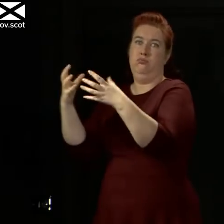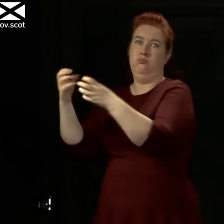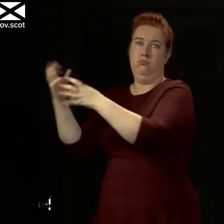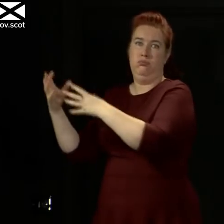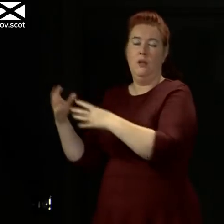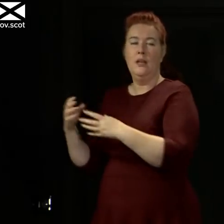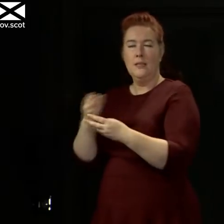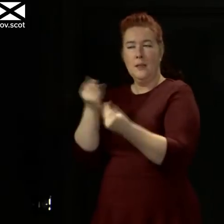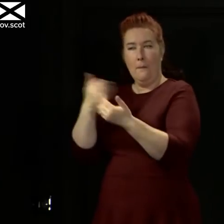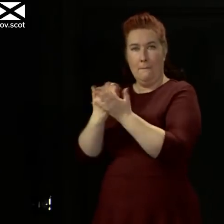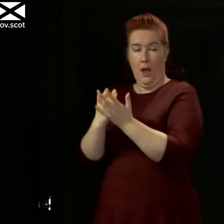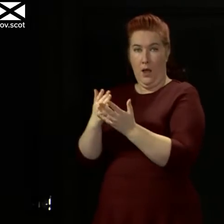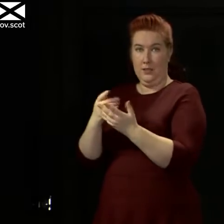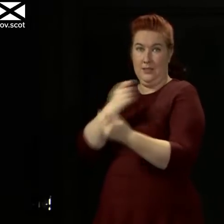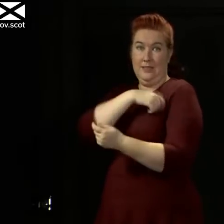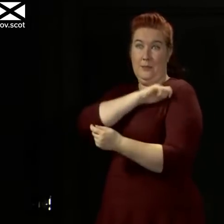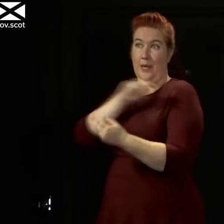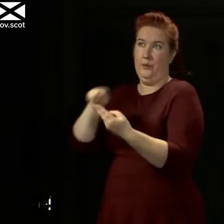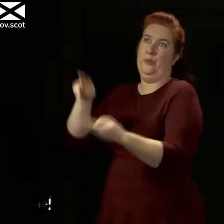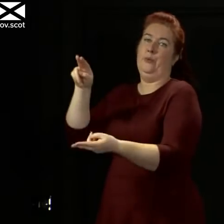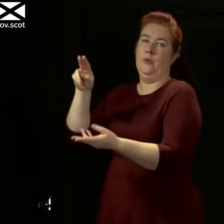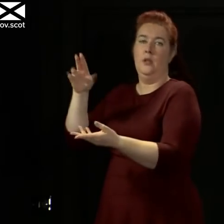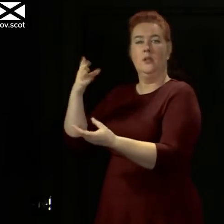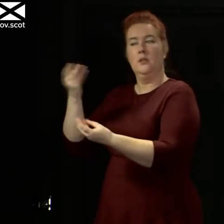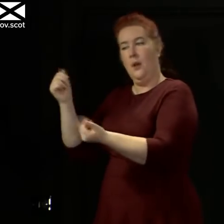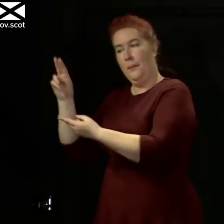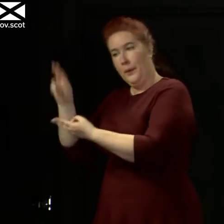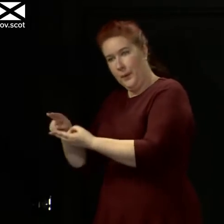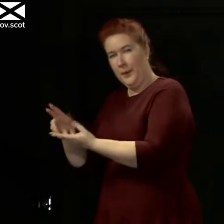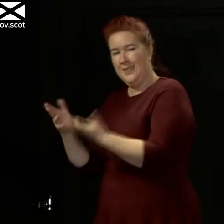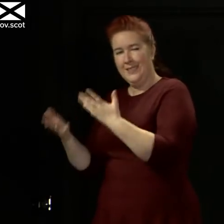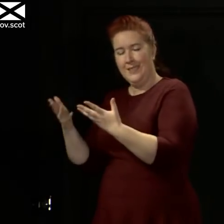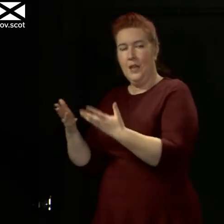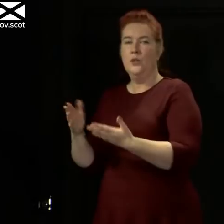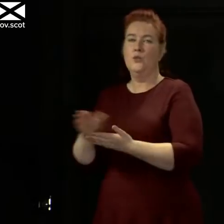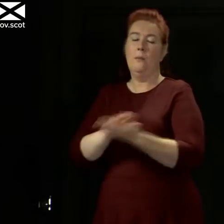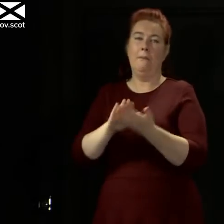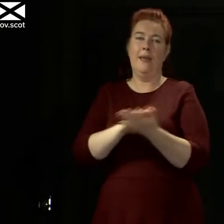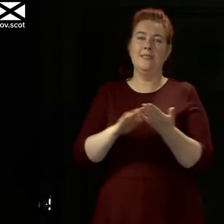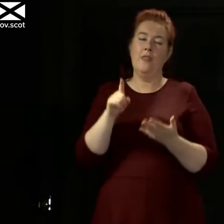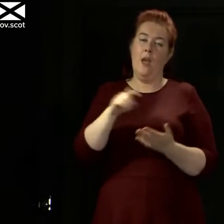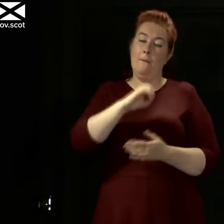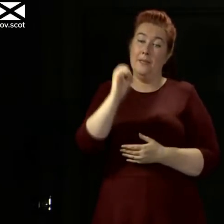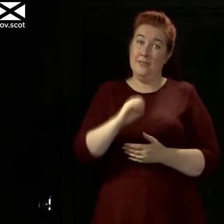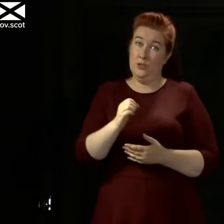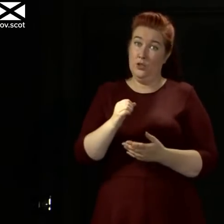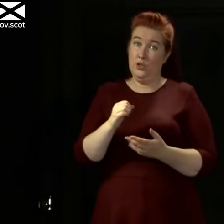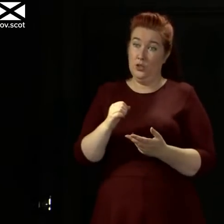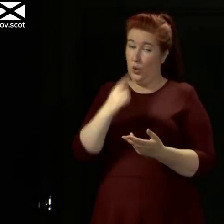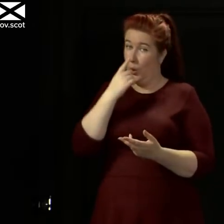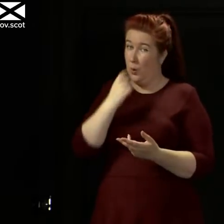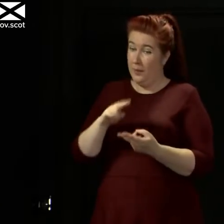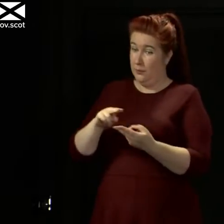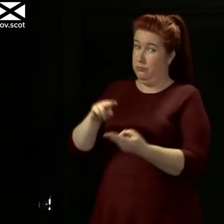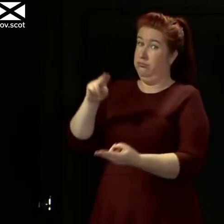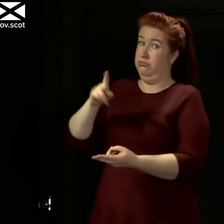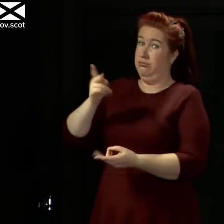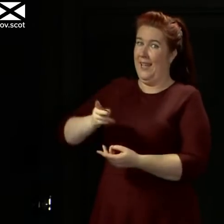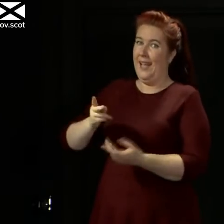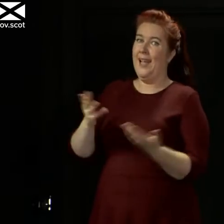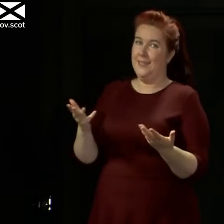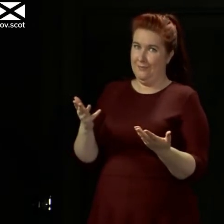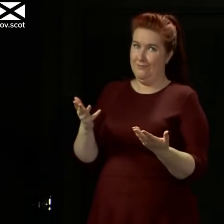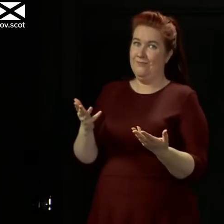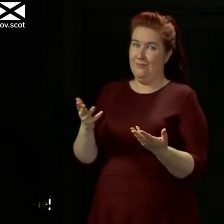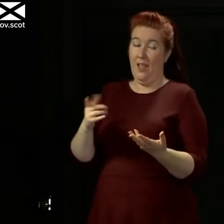with rising prevalence. So it is possible that that prevalence rate in Spain is increasing again, and that is why